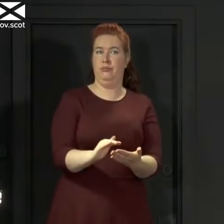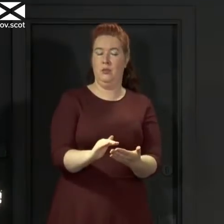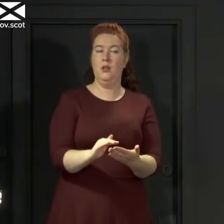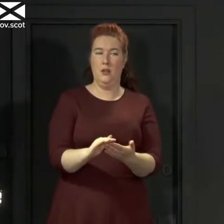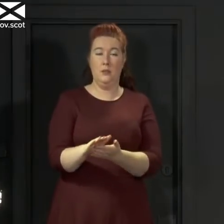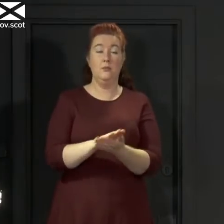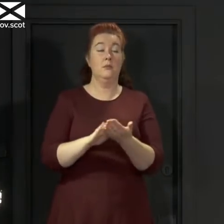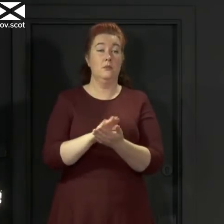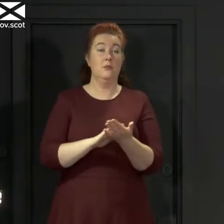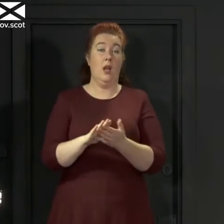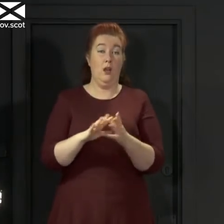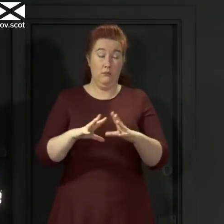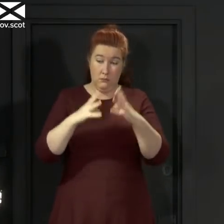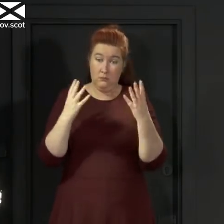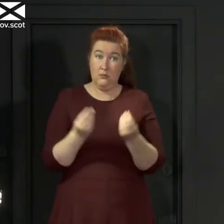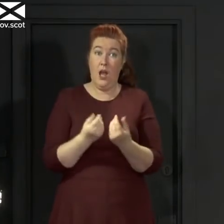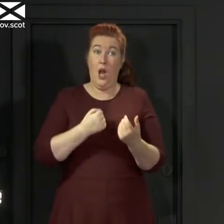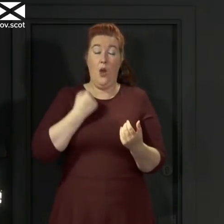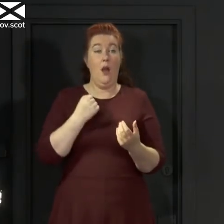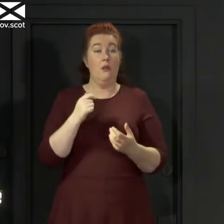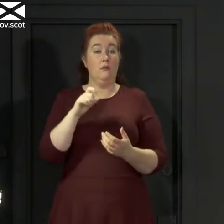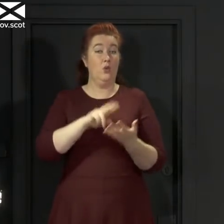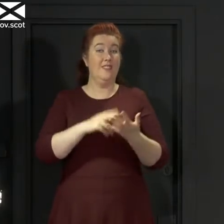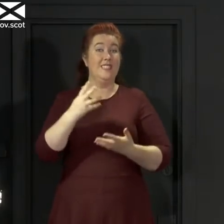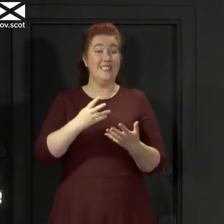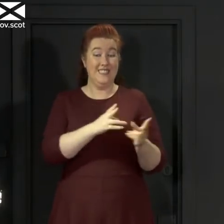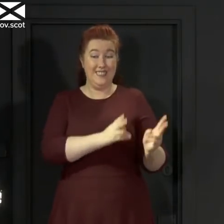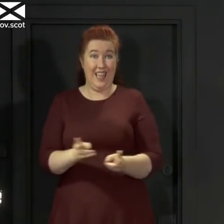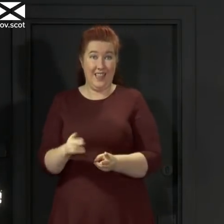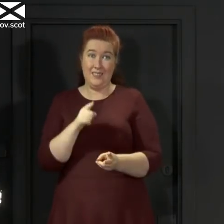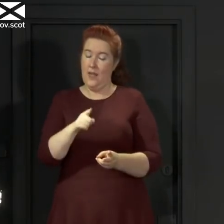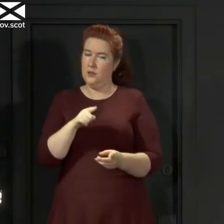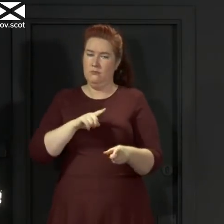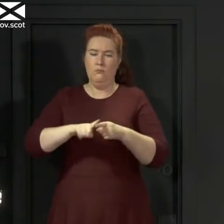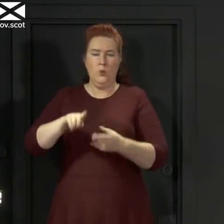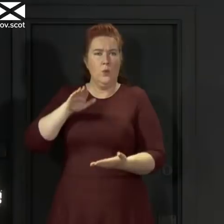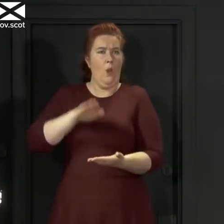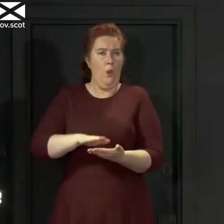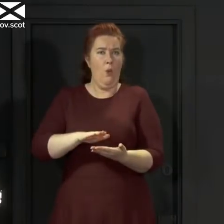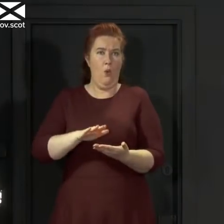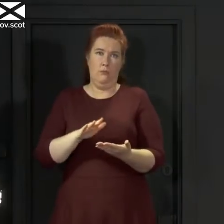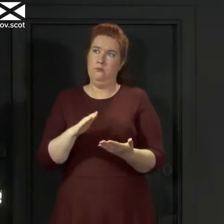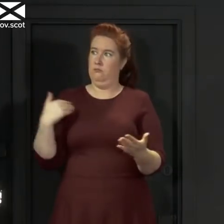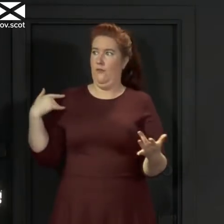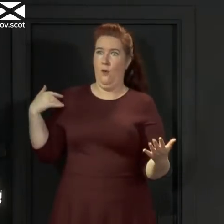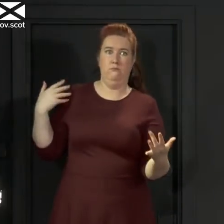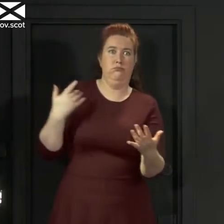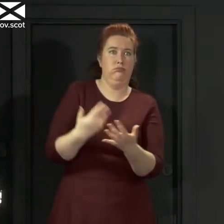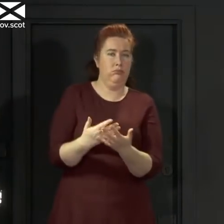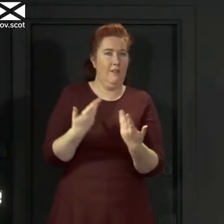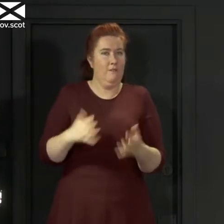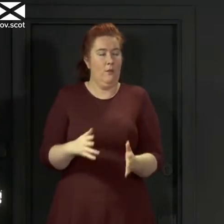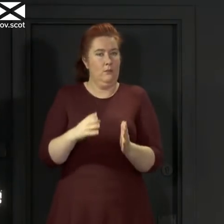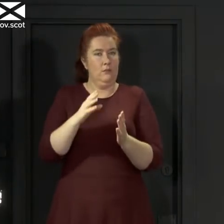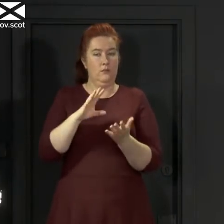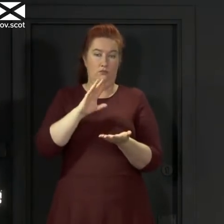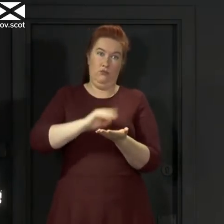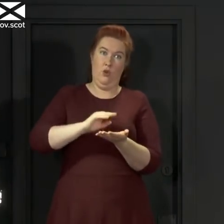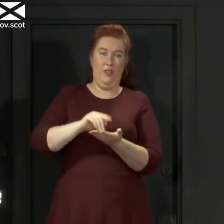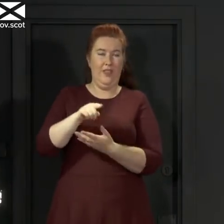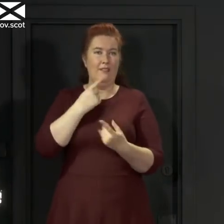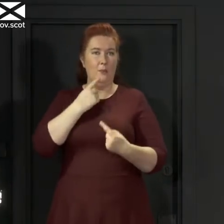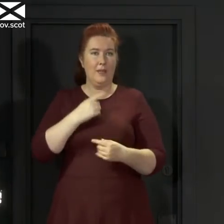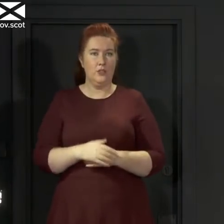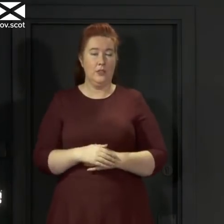COVID deaths now is the lowest we have seen since we started to record them in this way. So today's report shows,